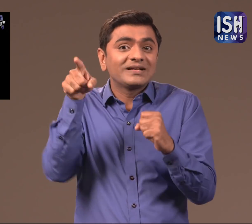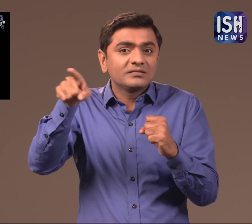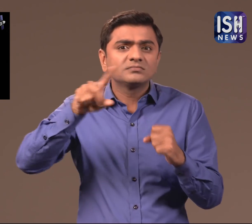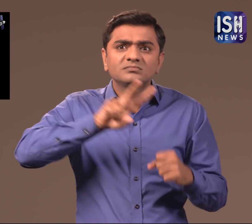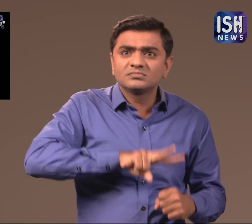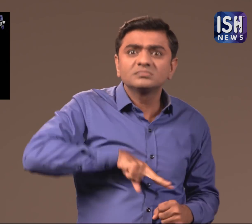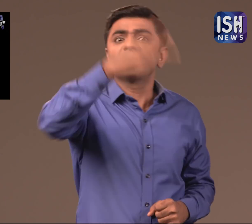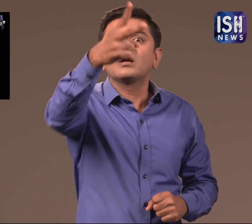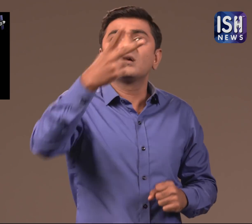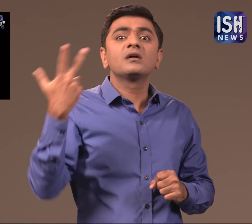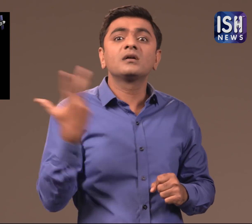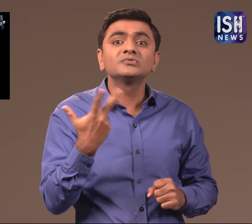attack in Jammu & Kashmir.